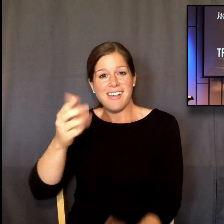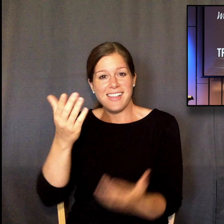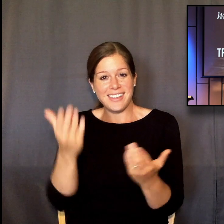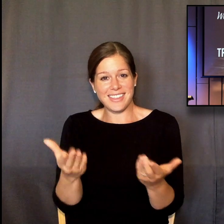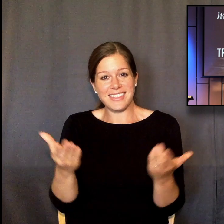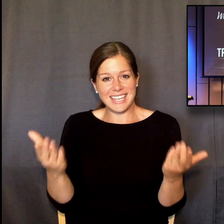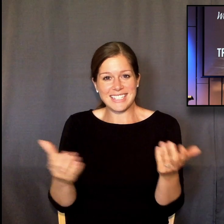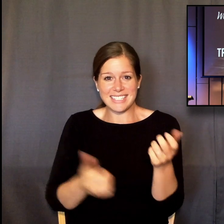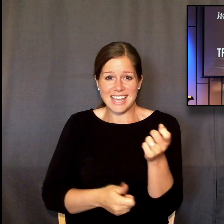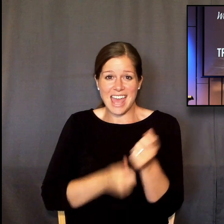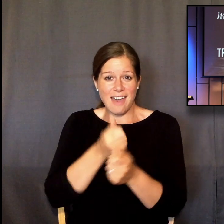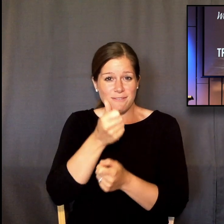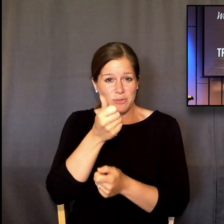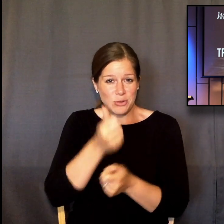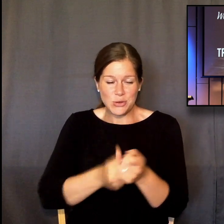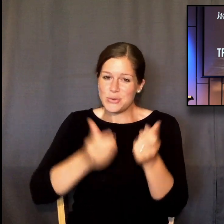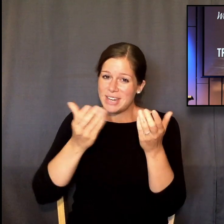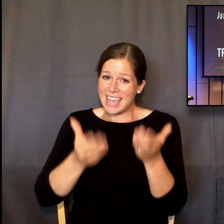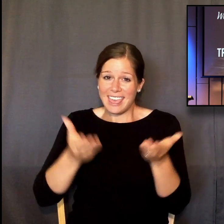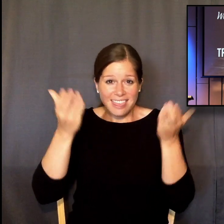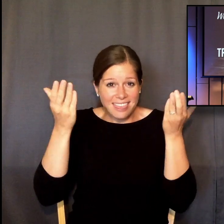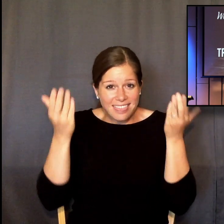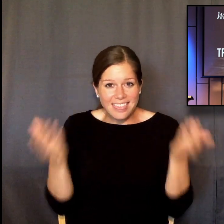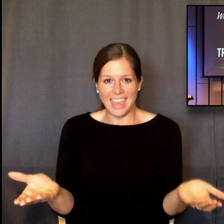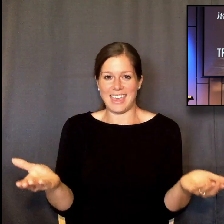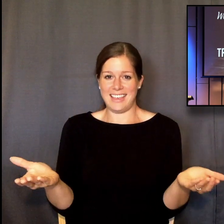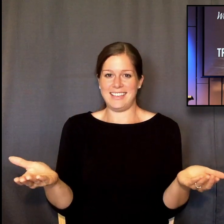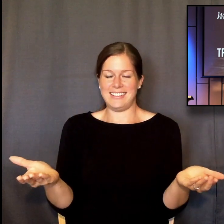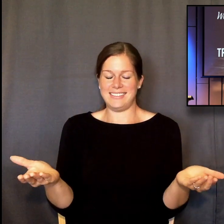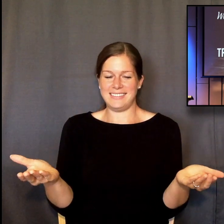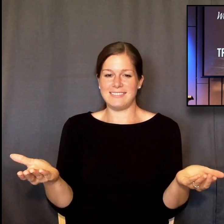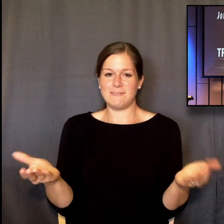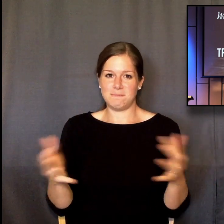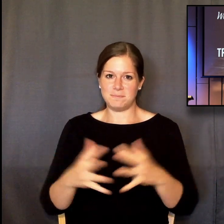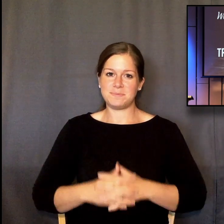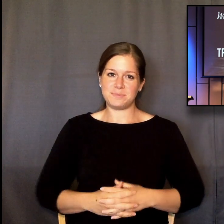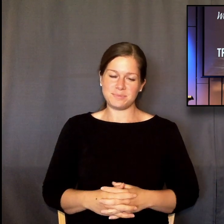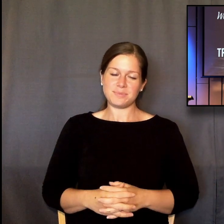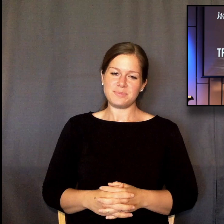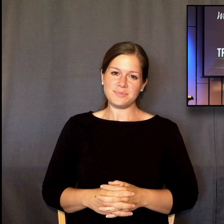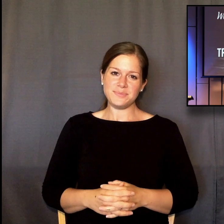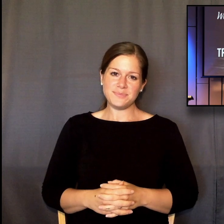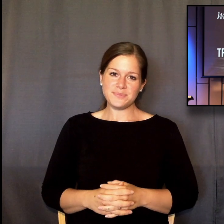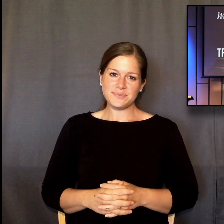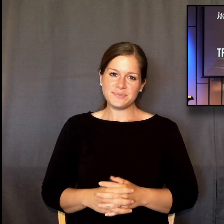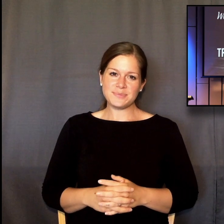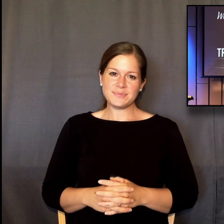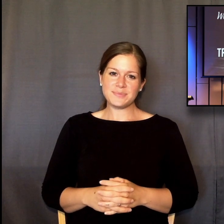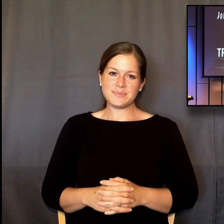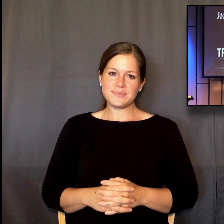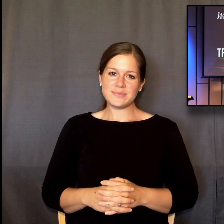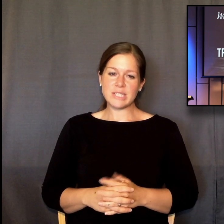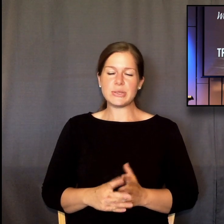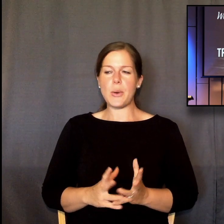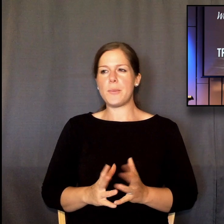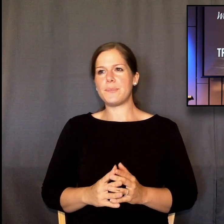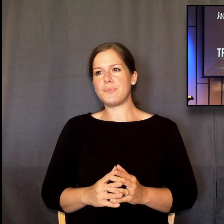Every single thing that is a thing, God is working. So God is not working selectively.